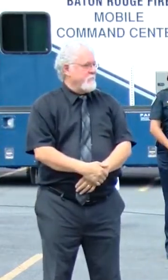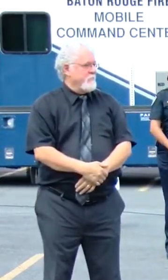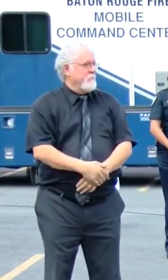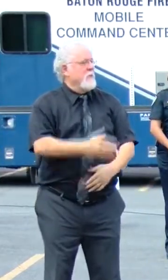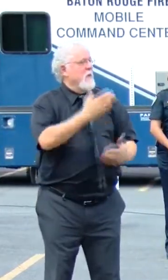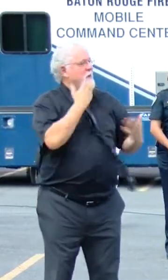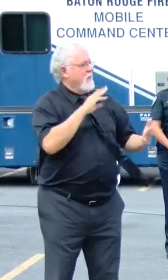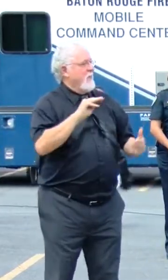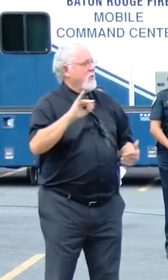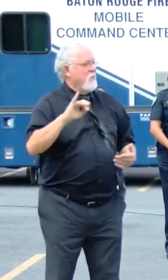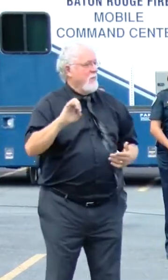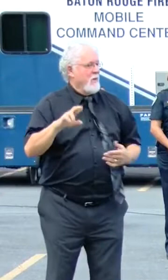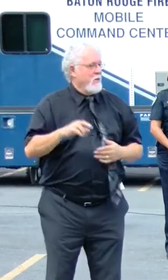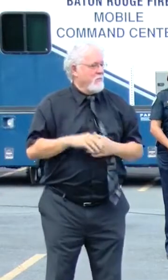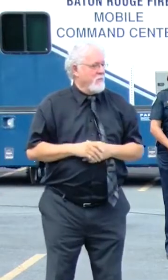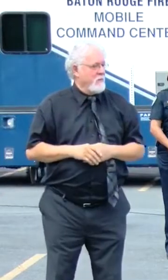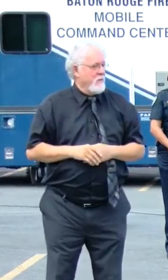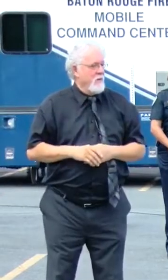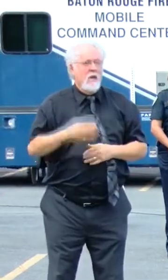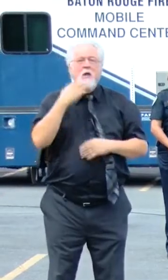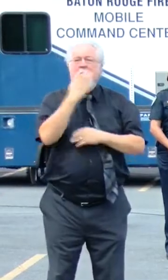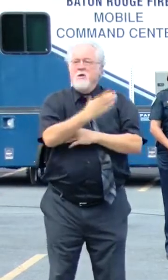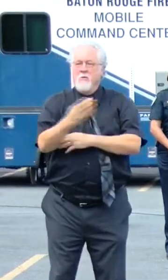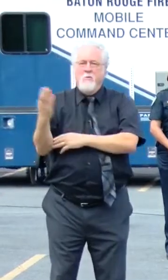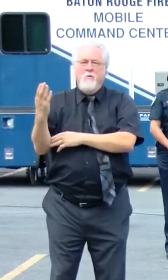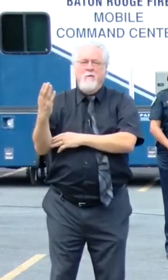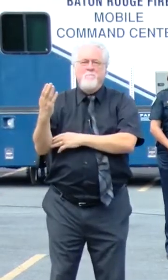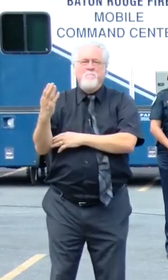Thank you, Mayor. Good morning.